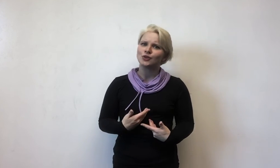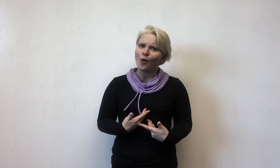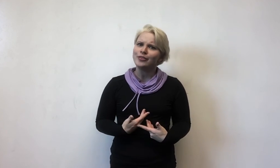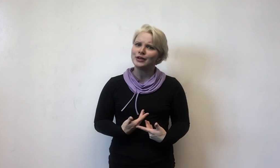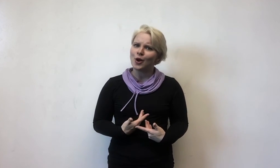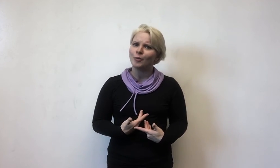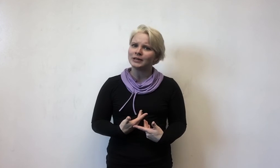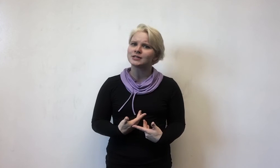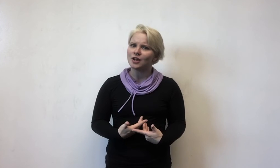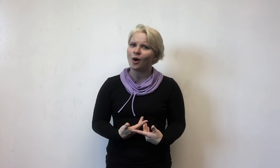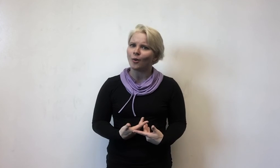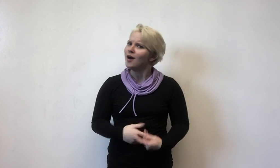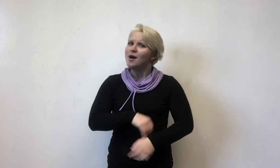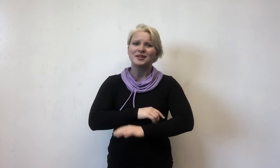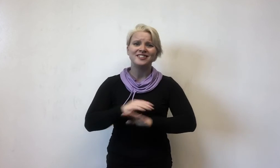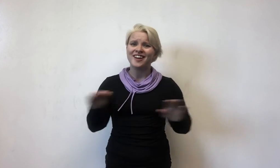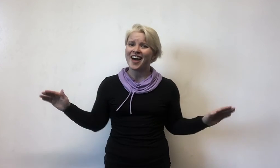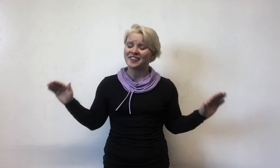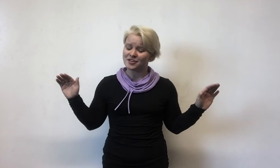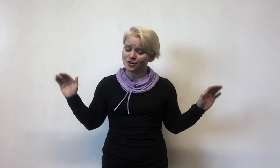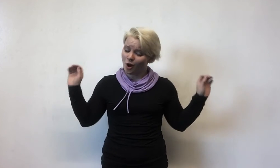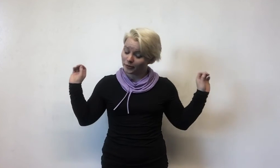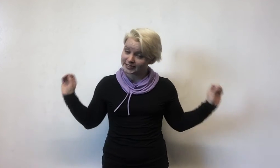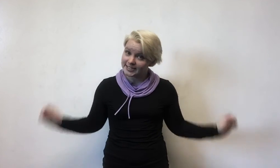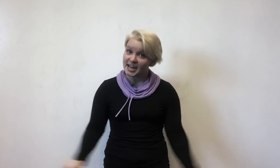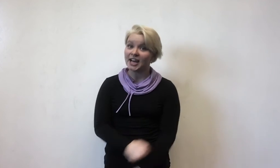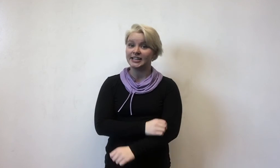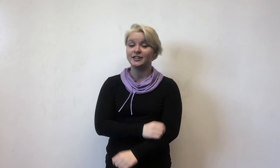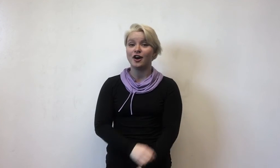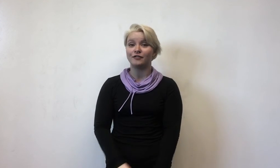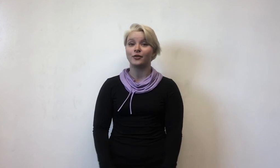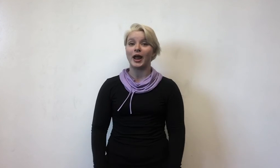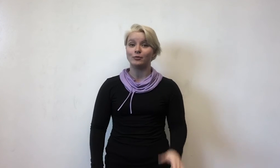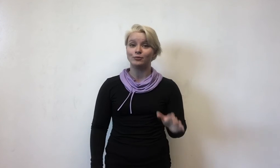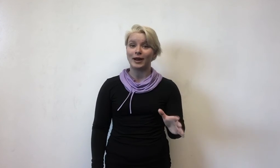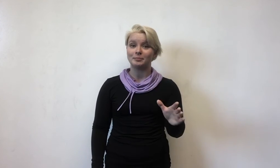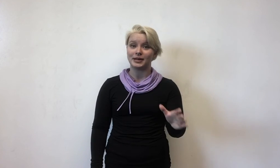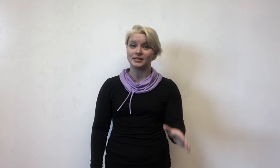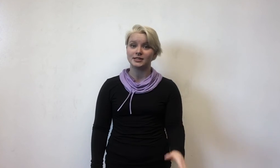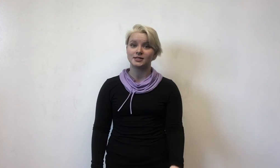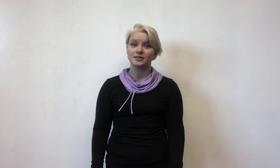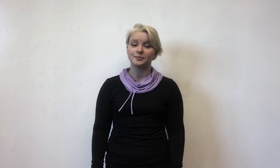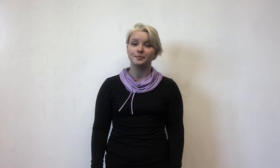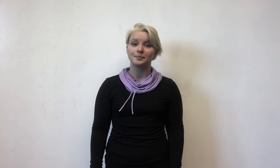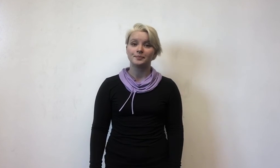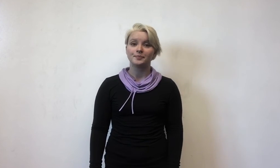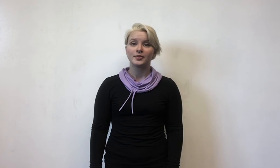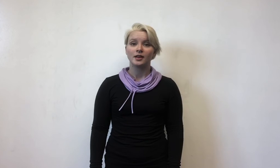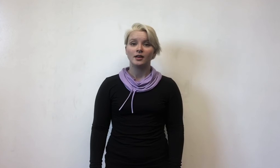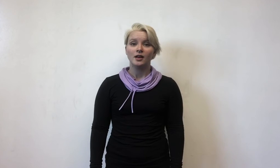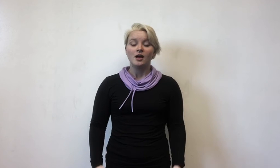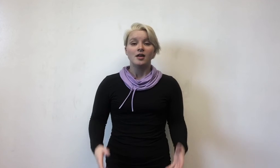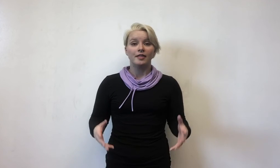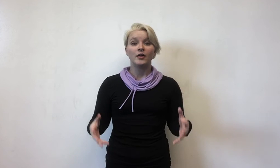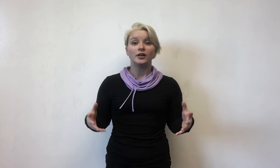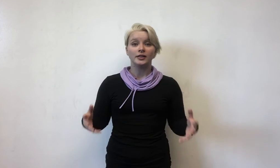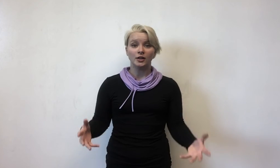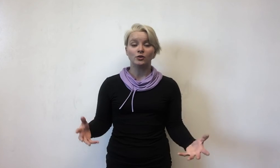told that no means no, but not that no is not enough for a rapist. There are little